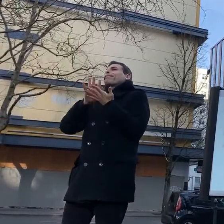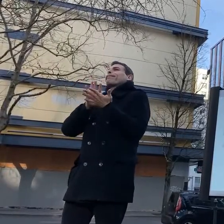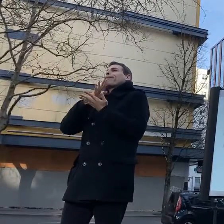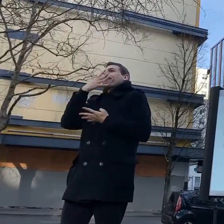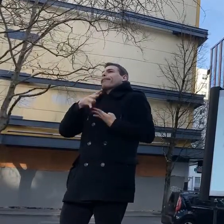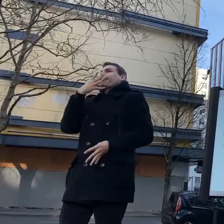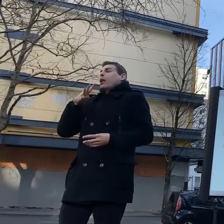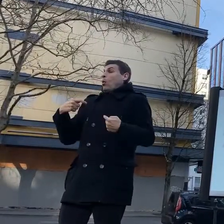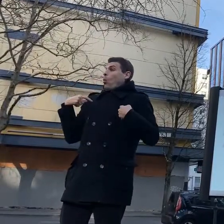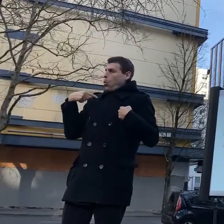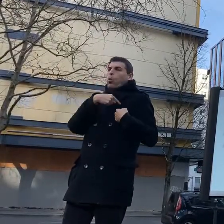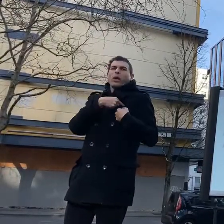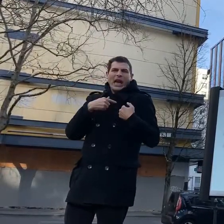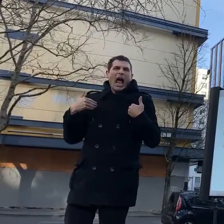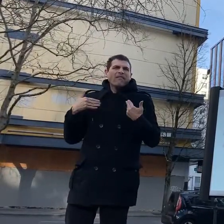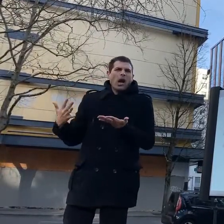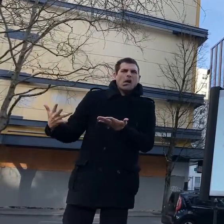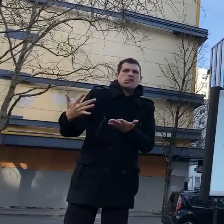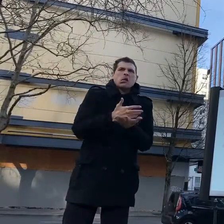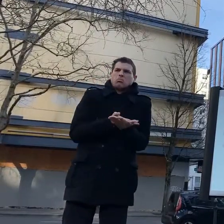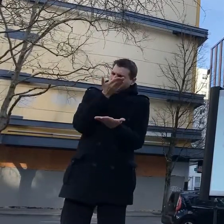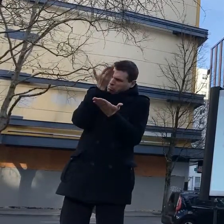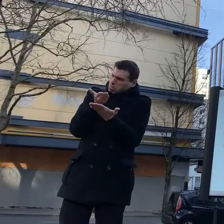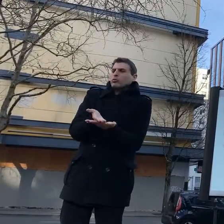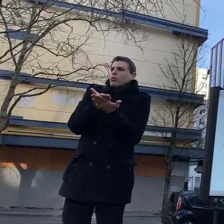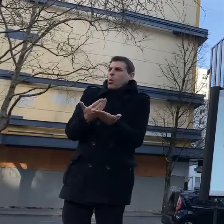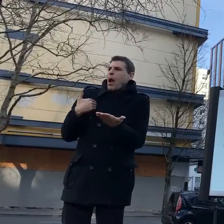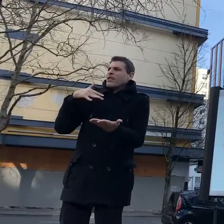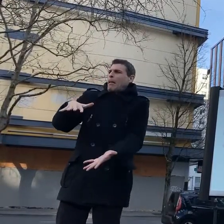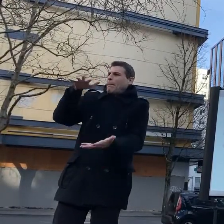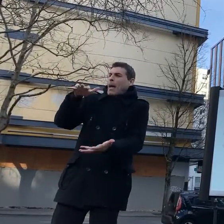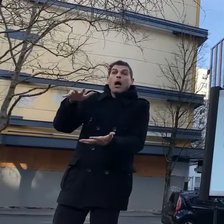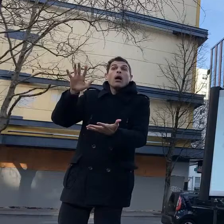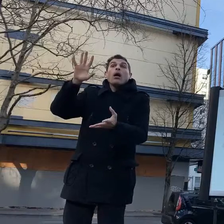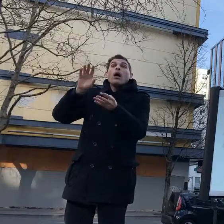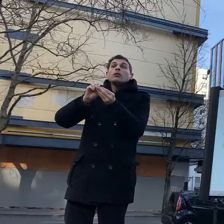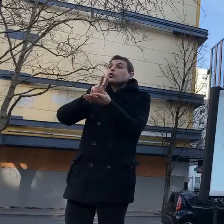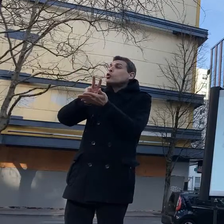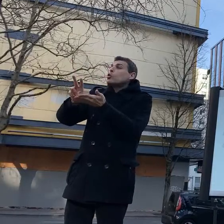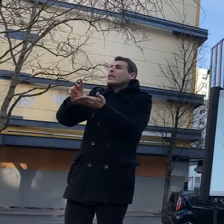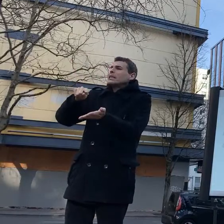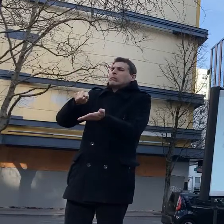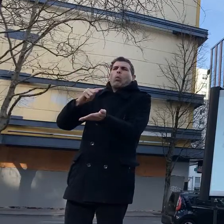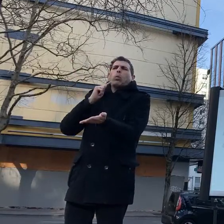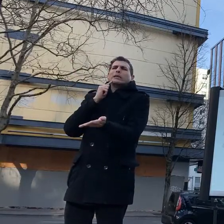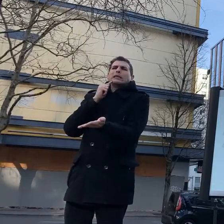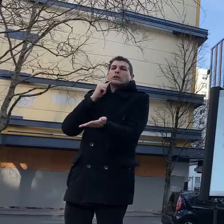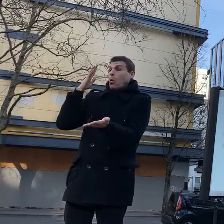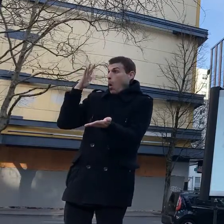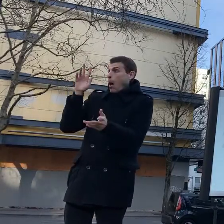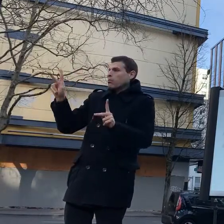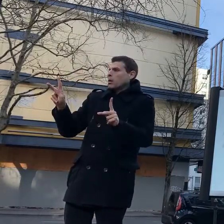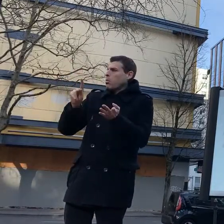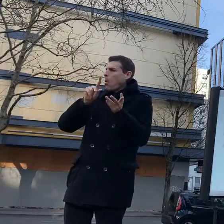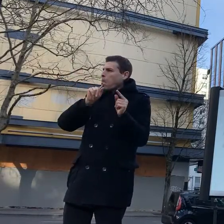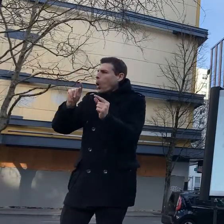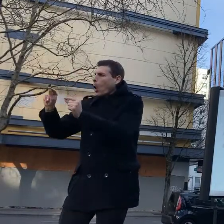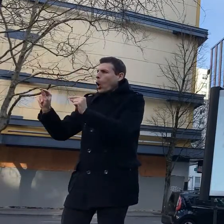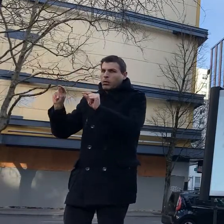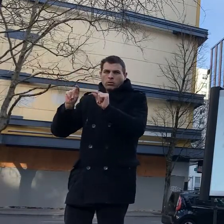right over there and these mighty american elms that were below suddenly